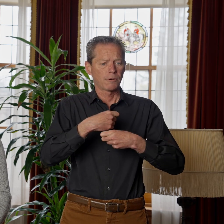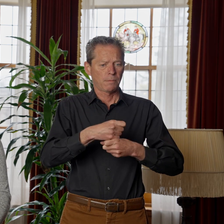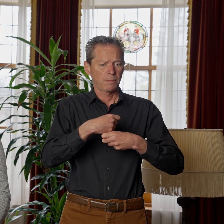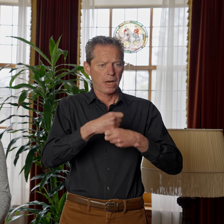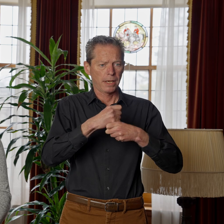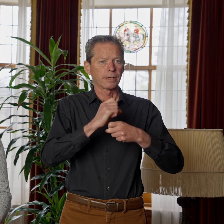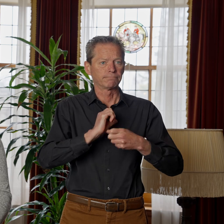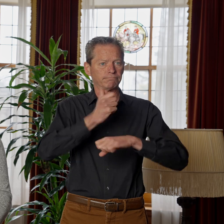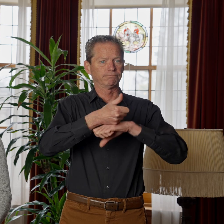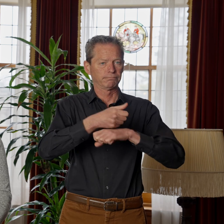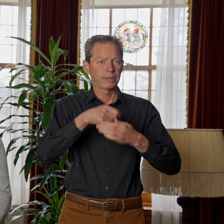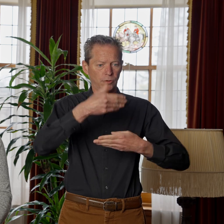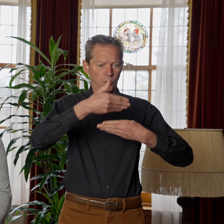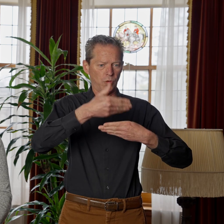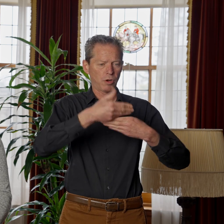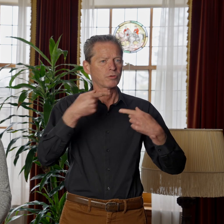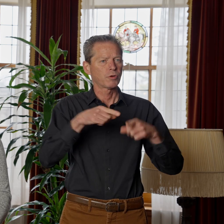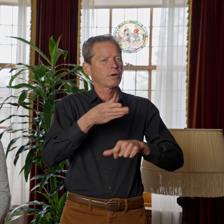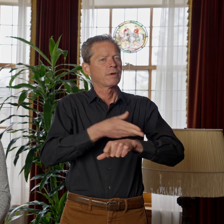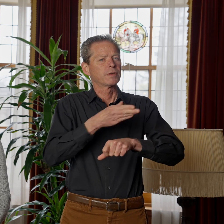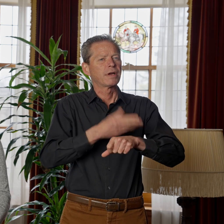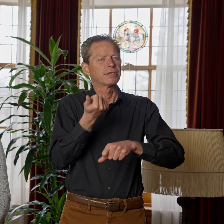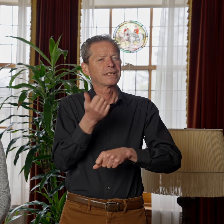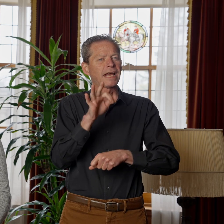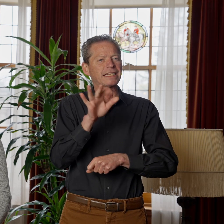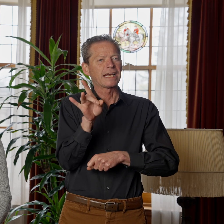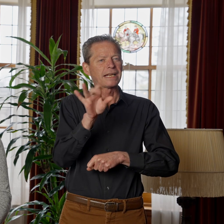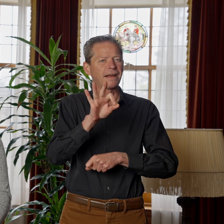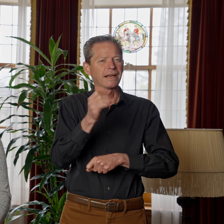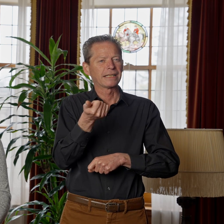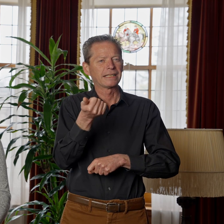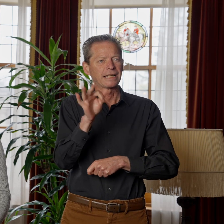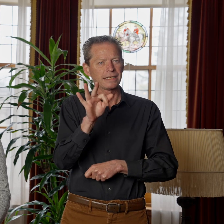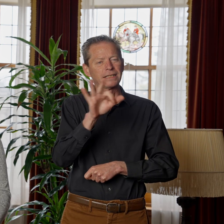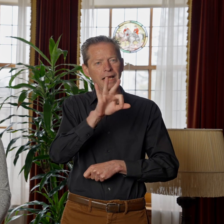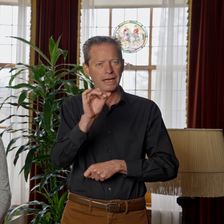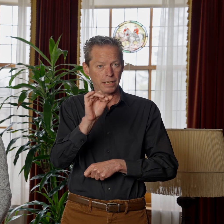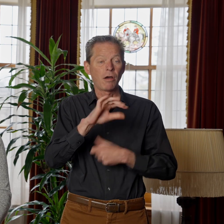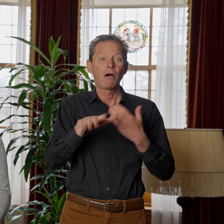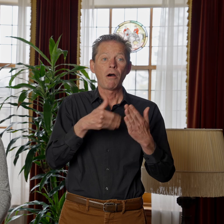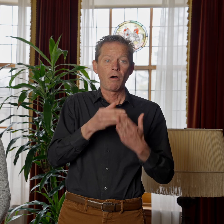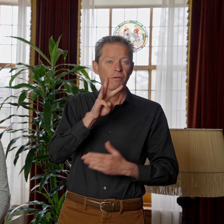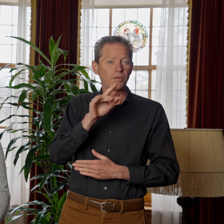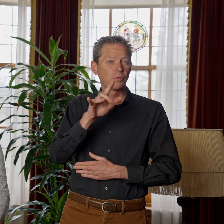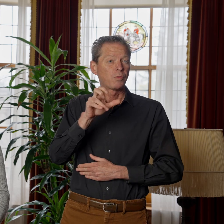when we did our restoration in 1989 and 1990 and they were all done by the Willett Stained Glass Company